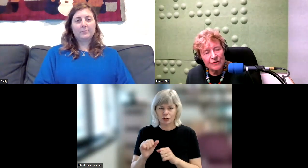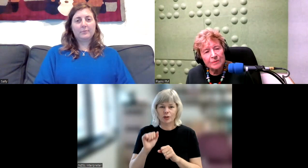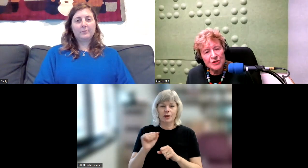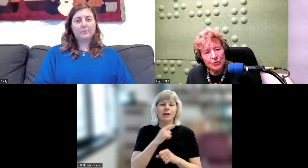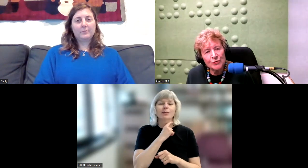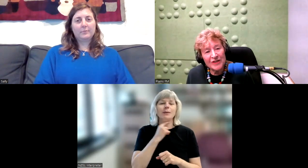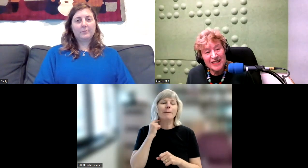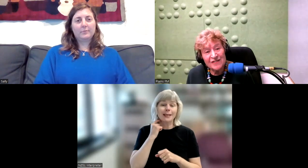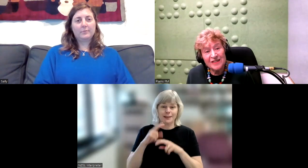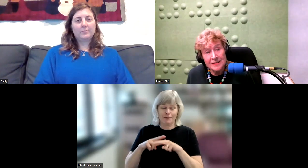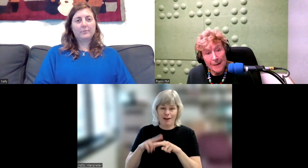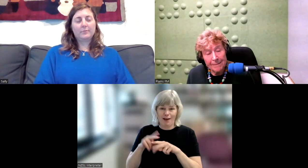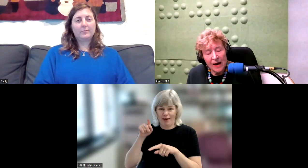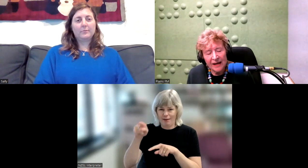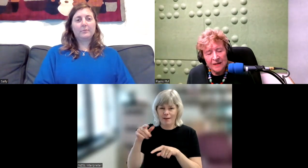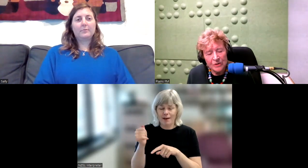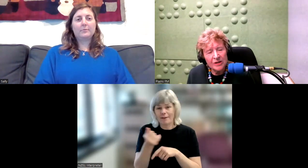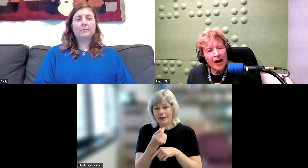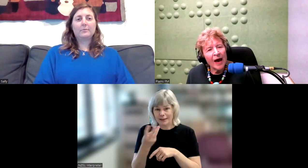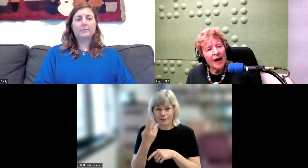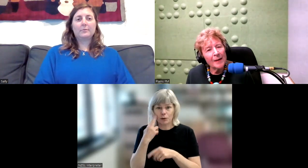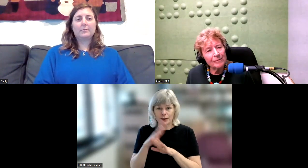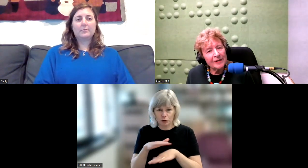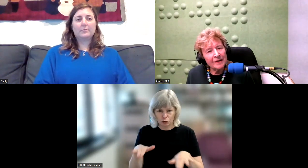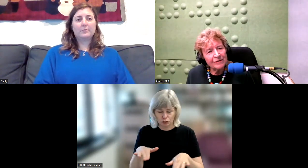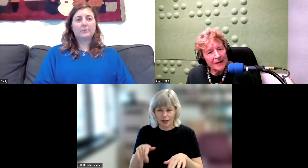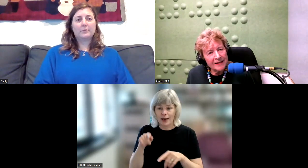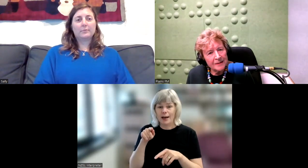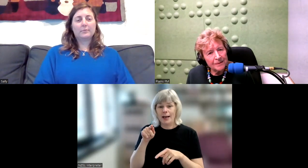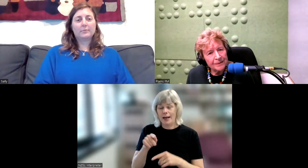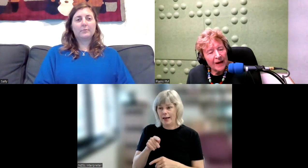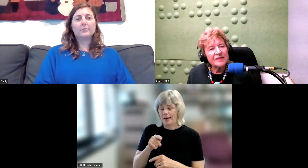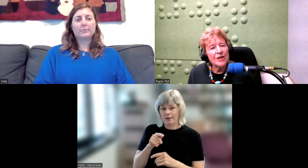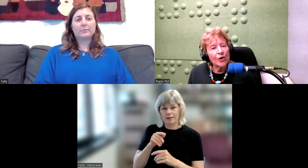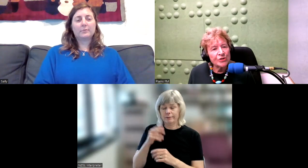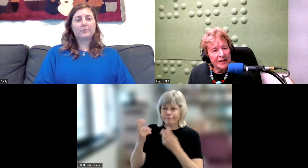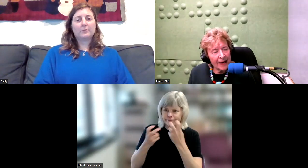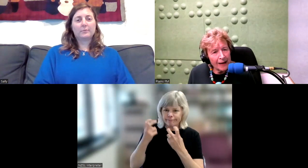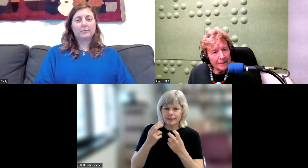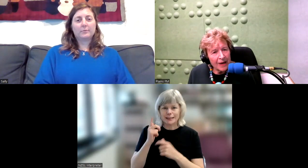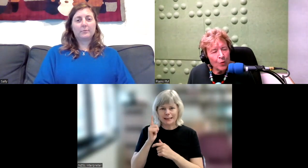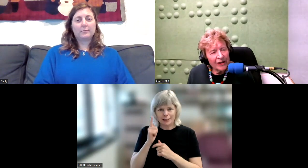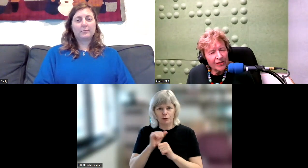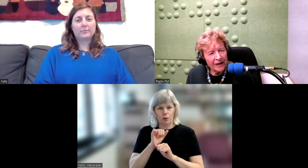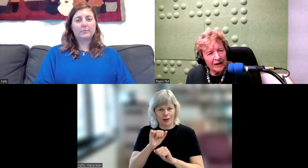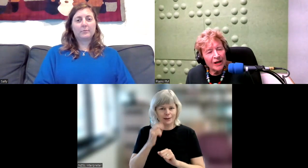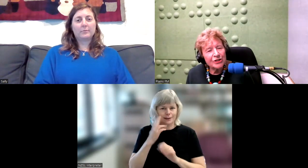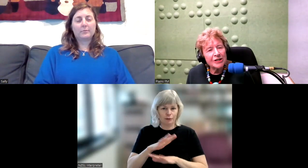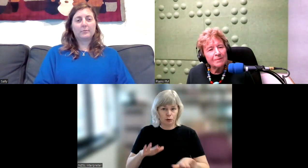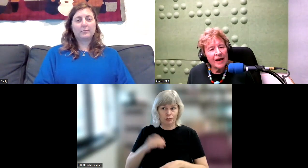from a school for the deaf and dumb, I hate that word, from London. So she came, we think she may